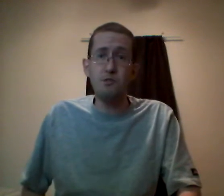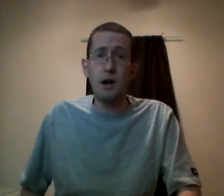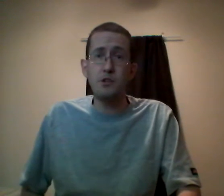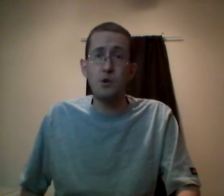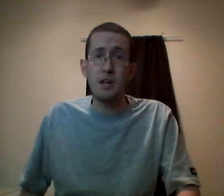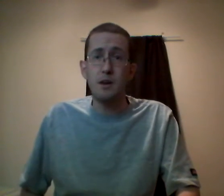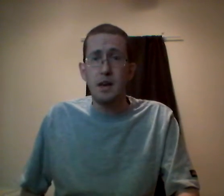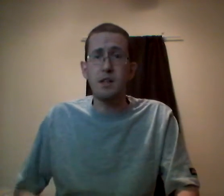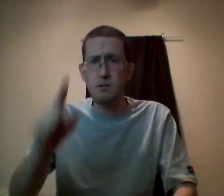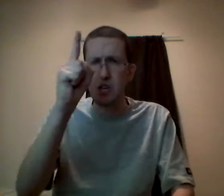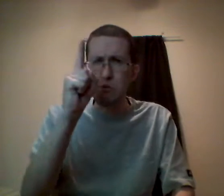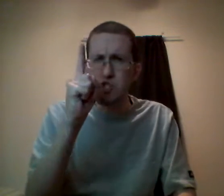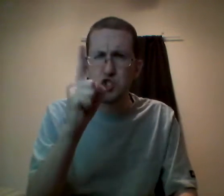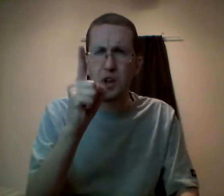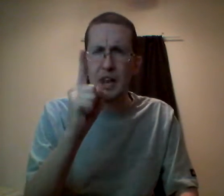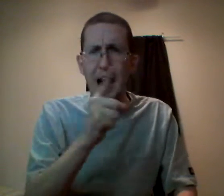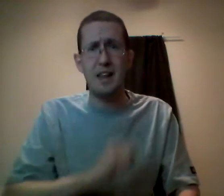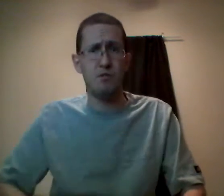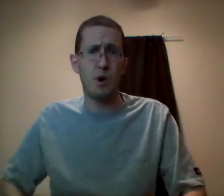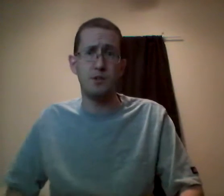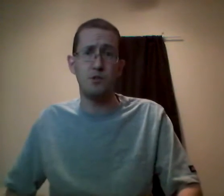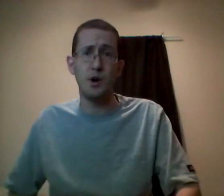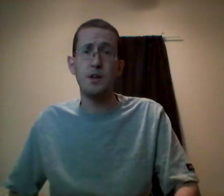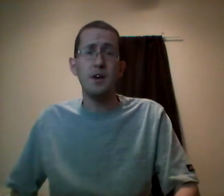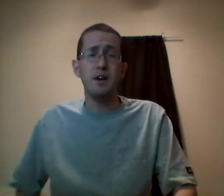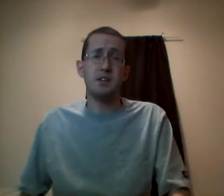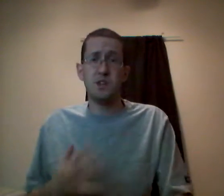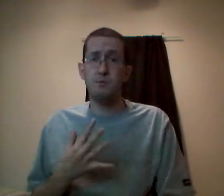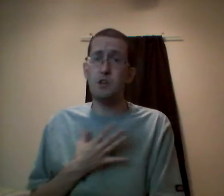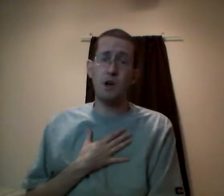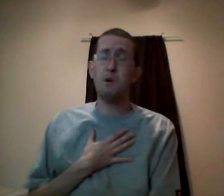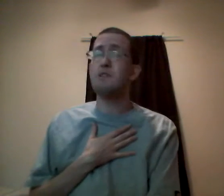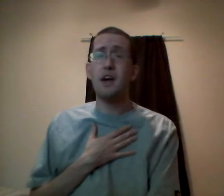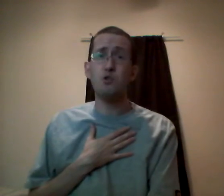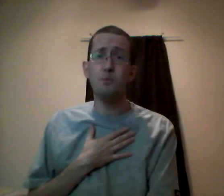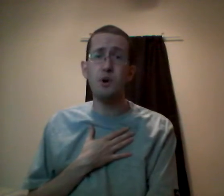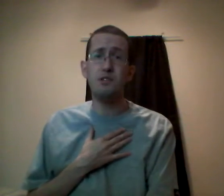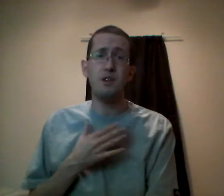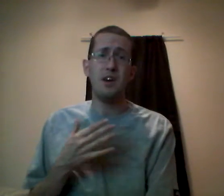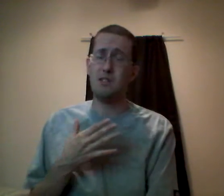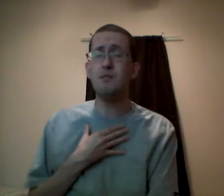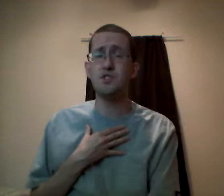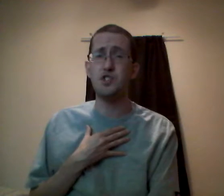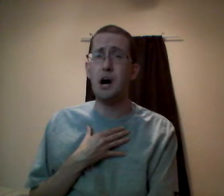have the right to do it. And legally, you should not have the right to do it. And as the video game company that I grew up with and loved as a child,